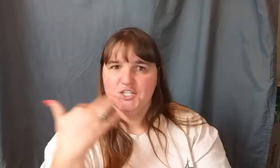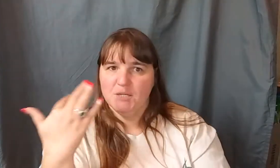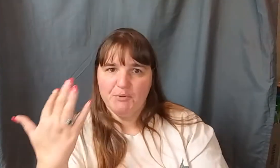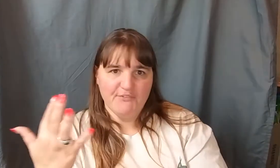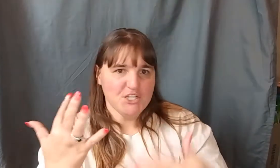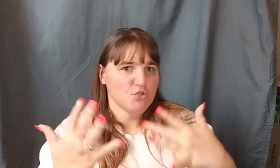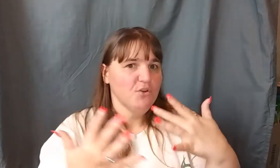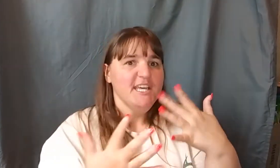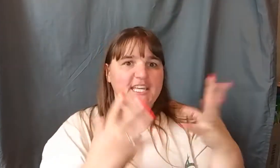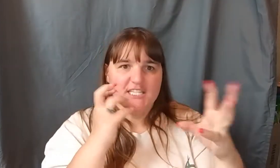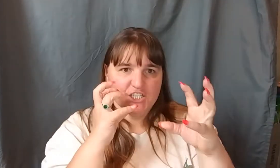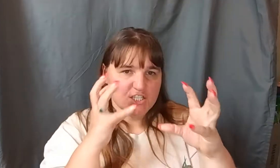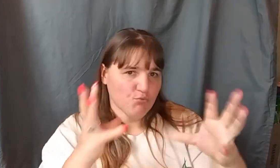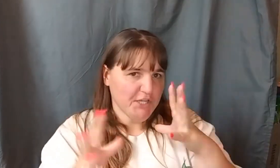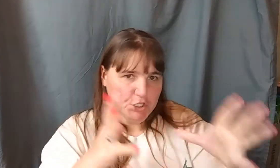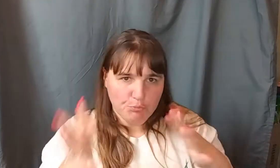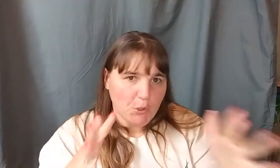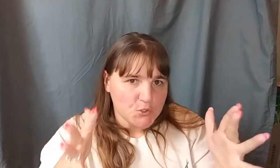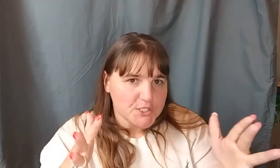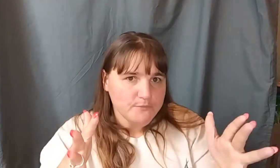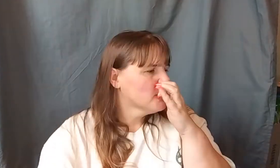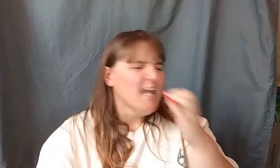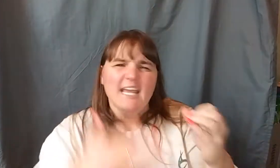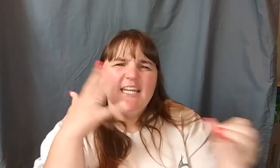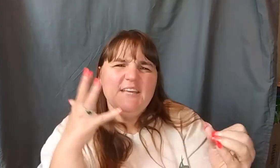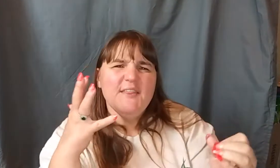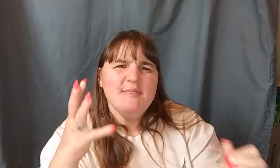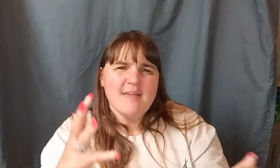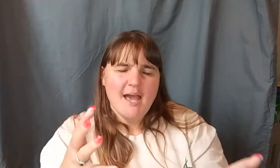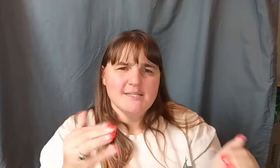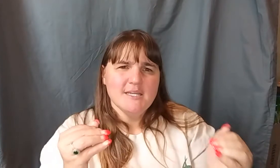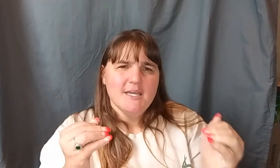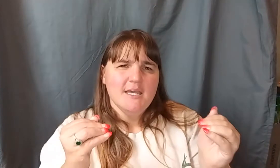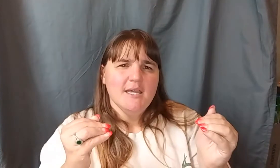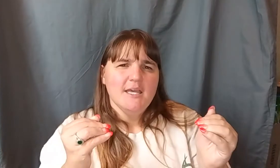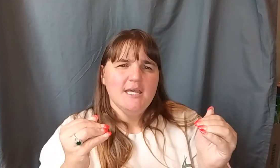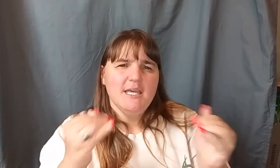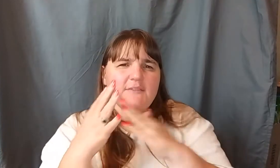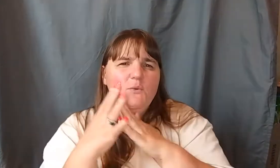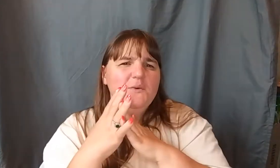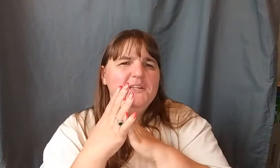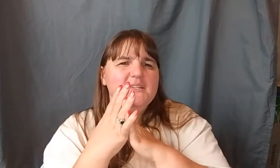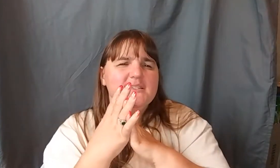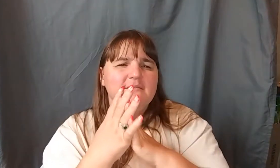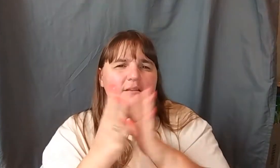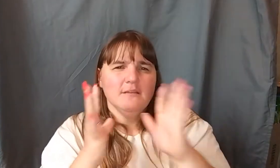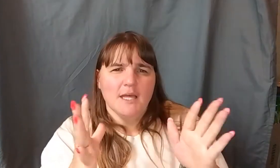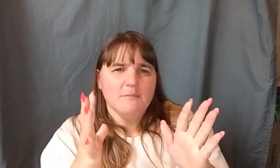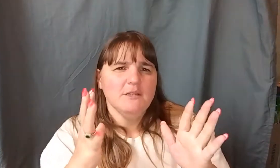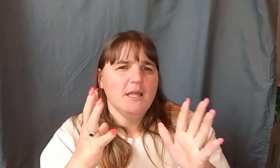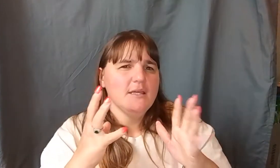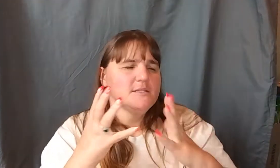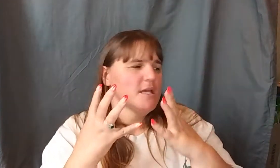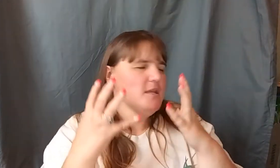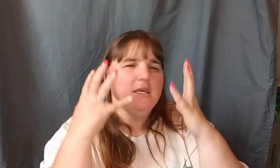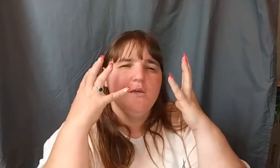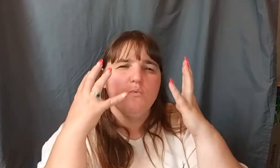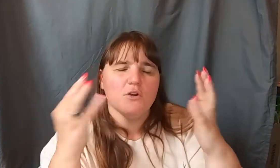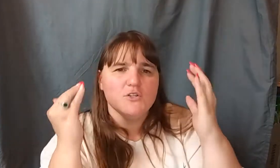not a professional. He's just a regular person. And even that, even when he is in the limelight and he works